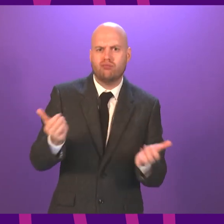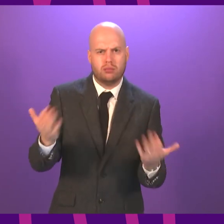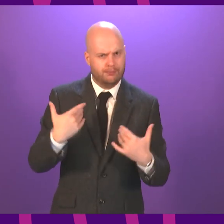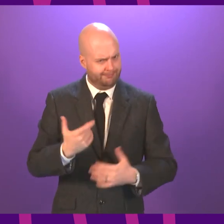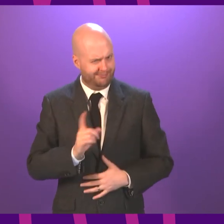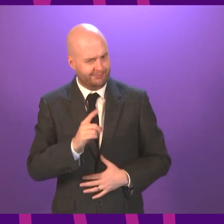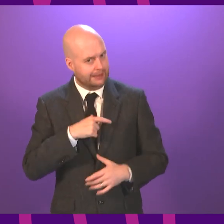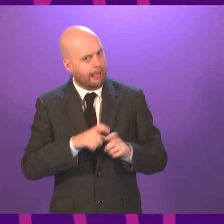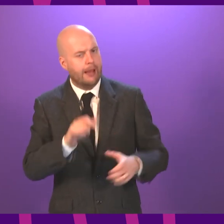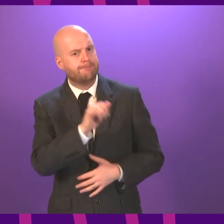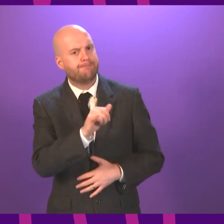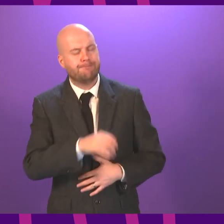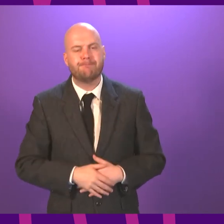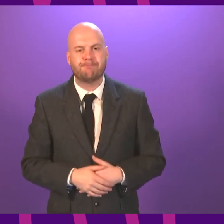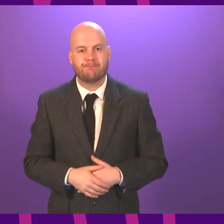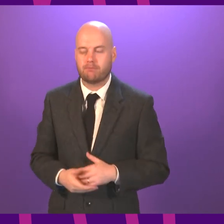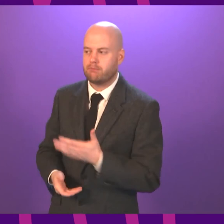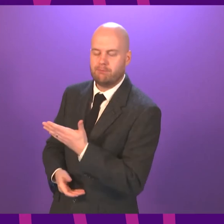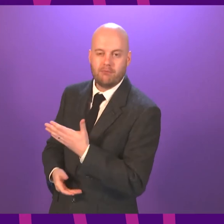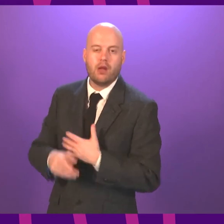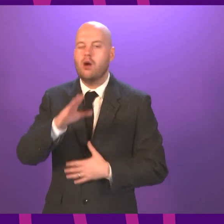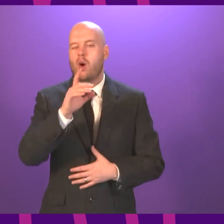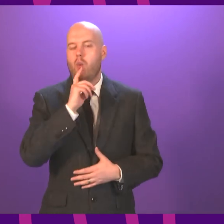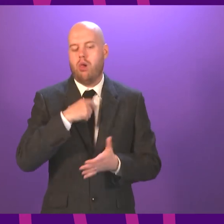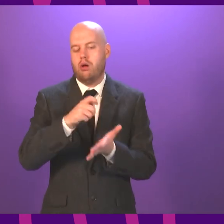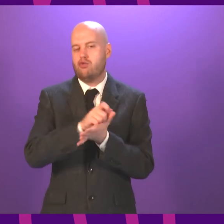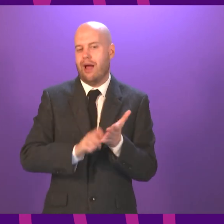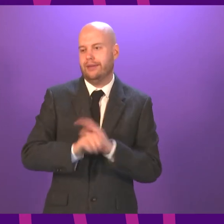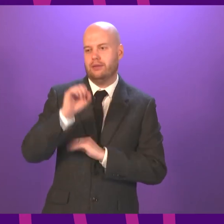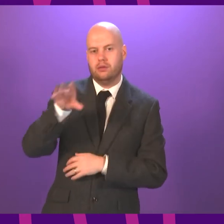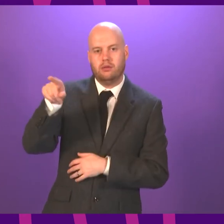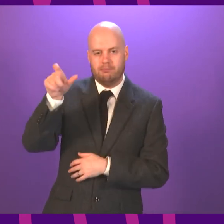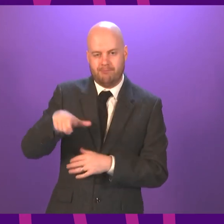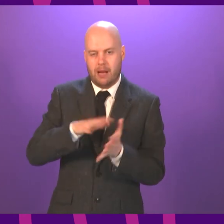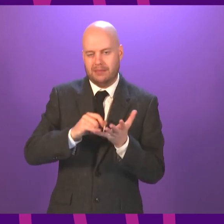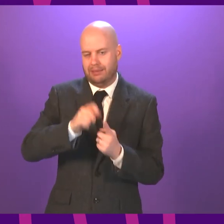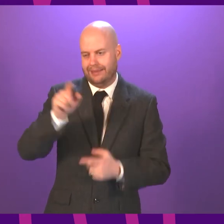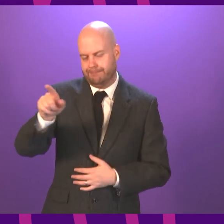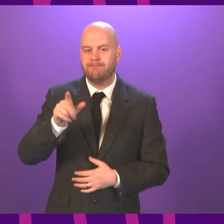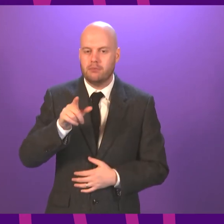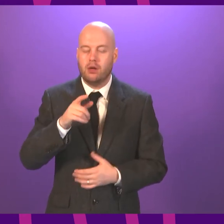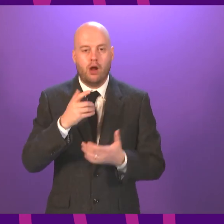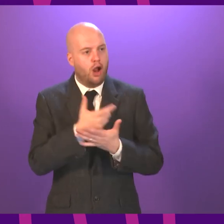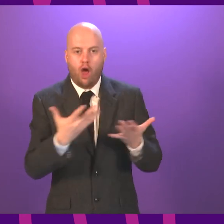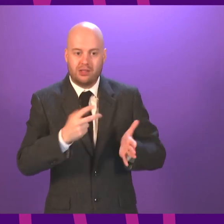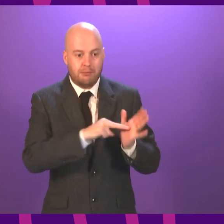chamber of the arrangements that are in place. These arrangements are still under consideration to make sure that